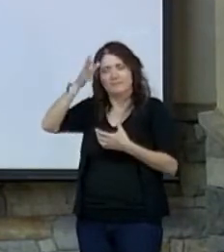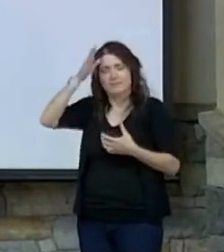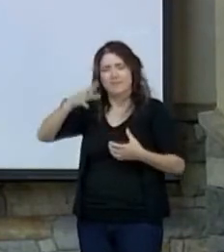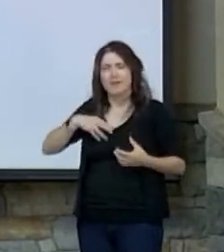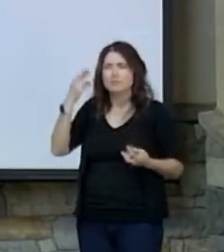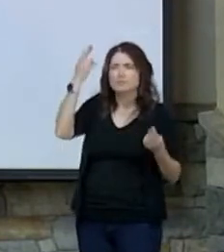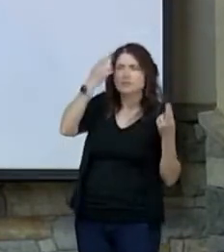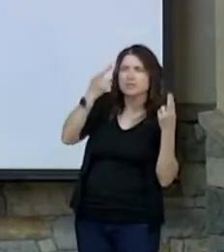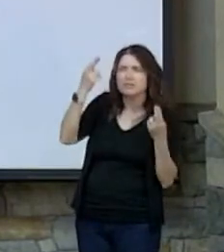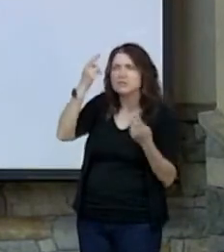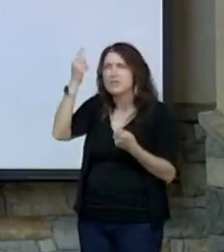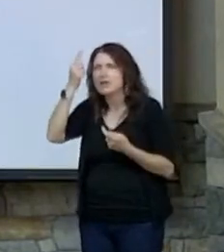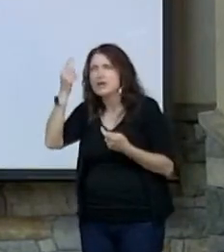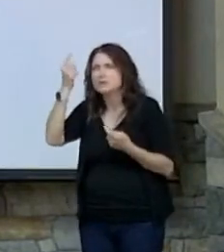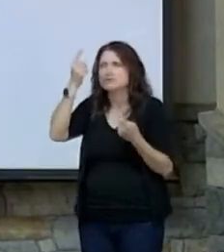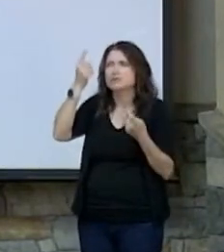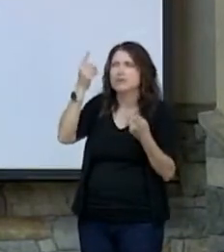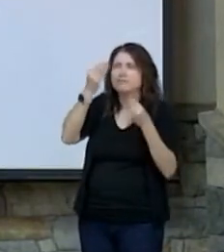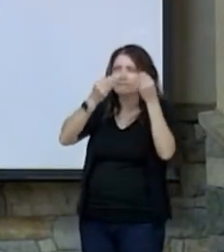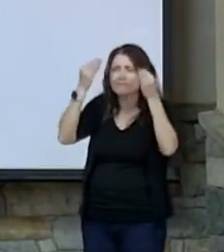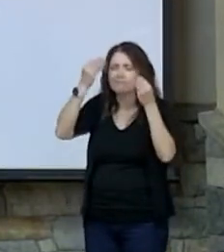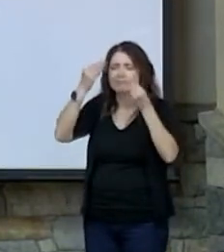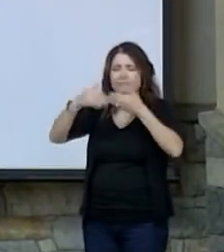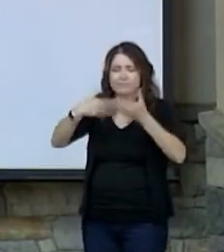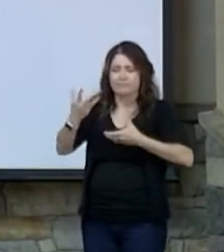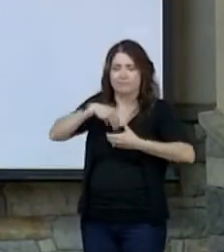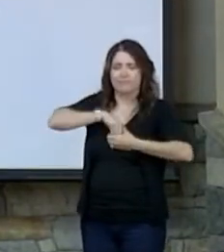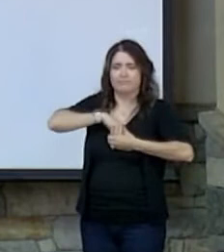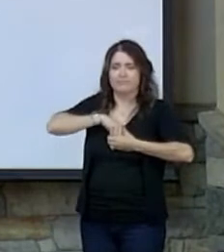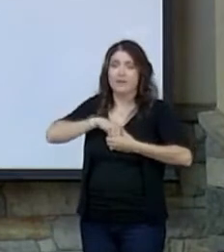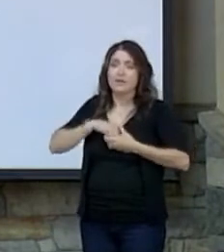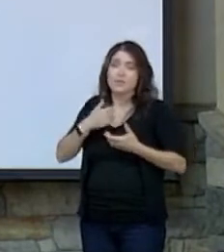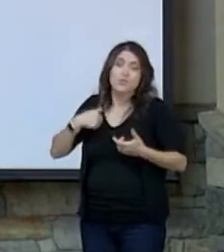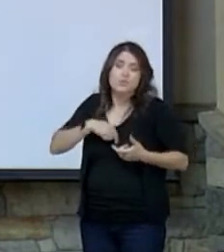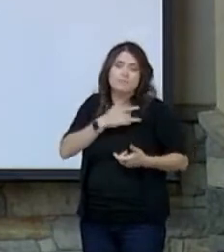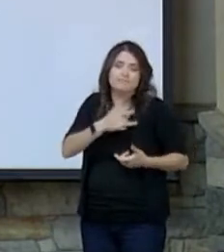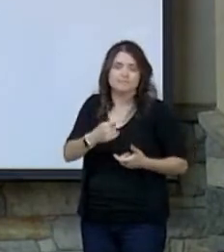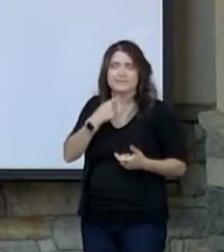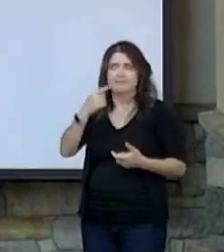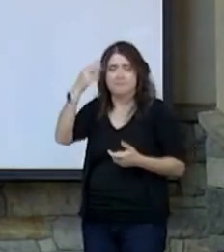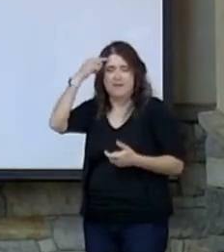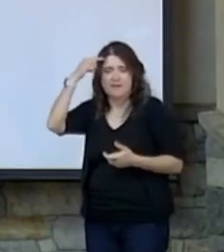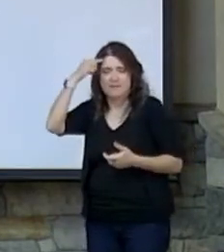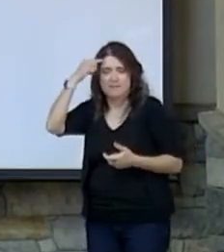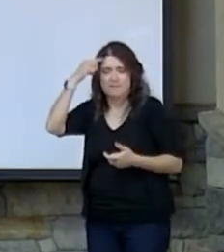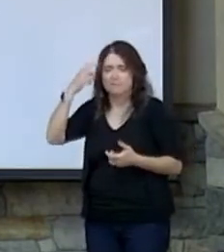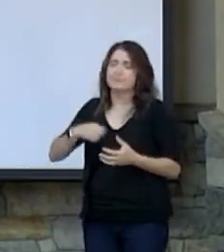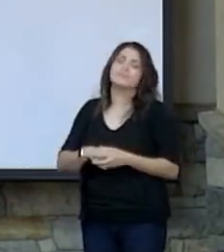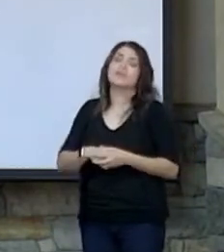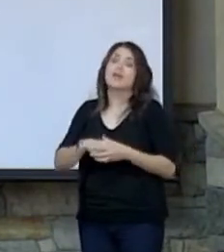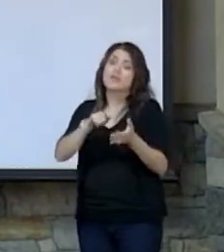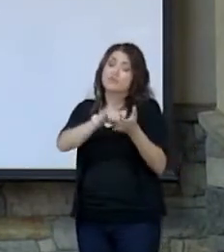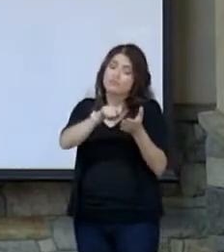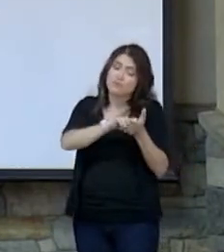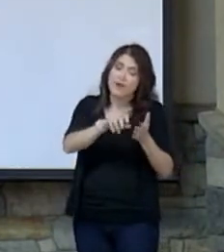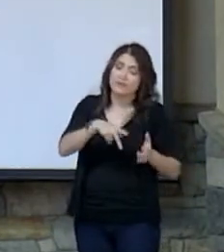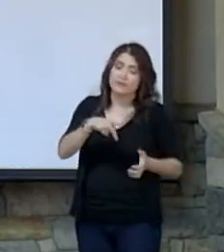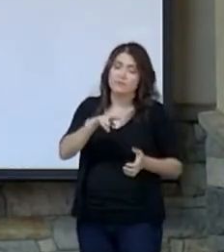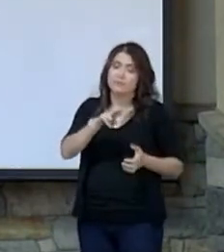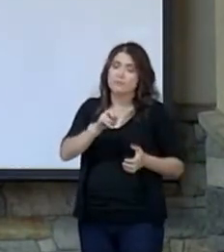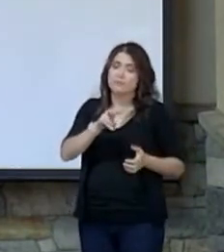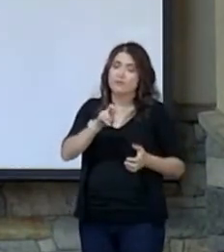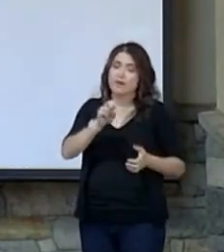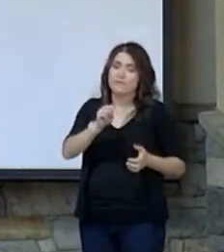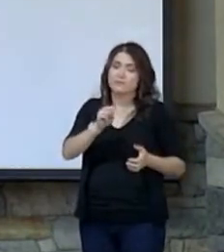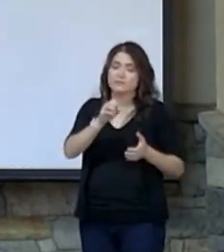and logic and thought dwell. We might say in our mind, the Proverbs writer would say in Proverbs chapter four and